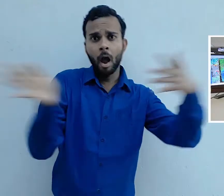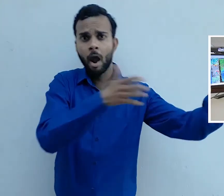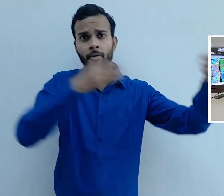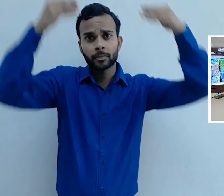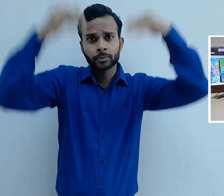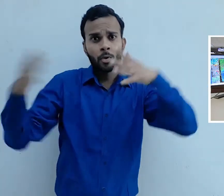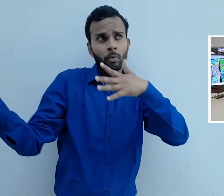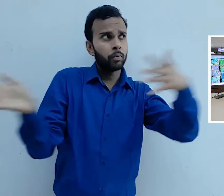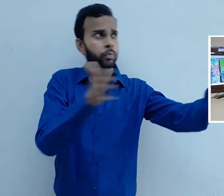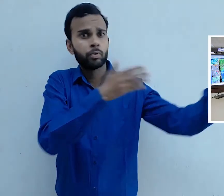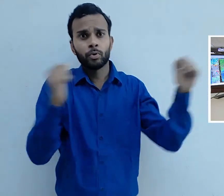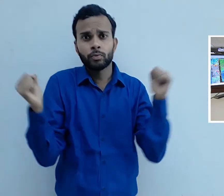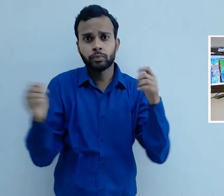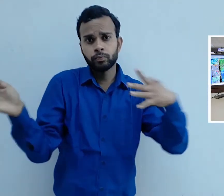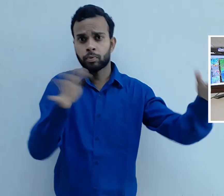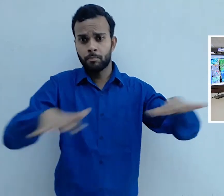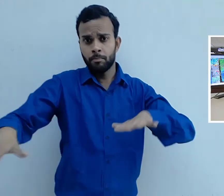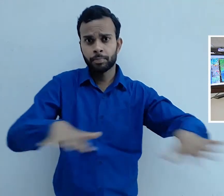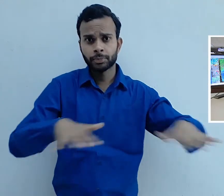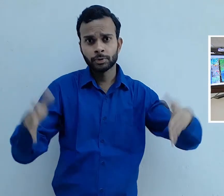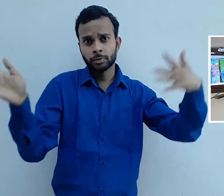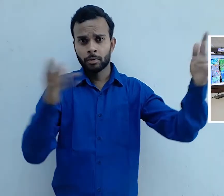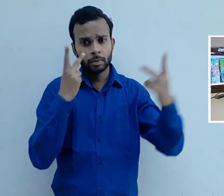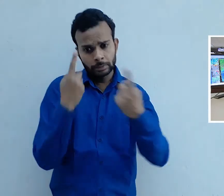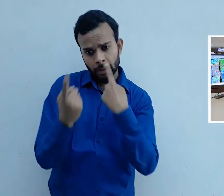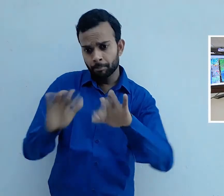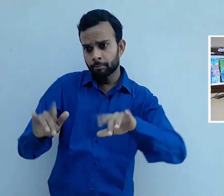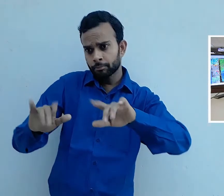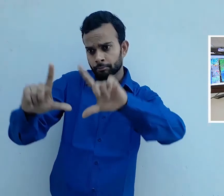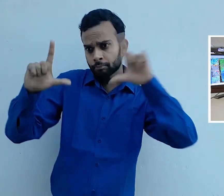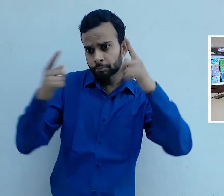Computers are used in gathering information regarding weather forecast.